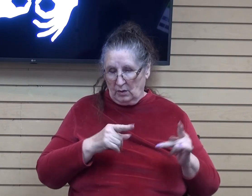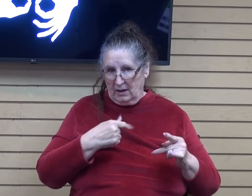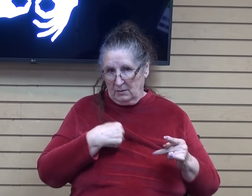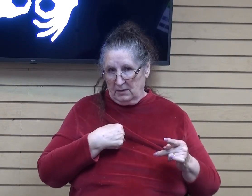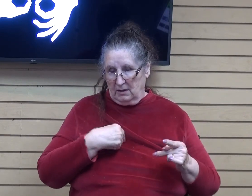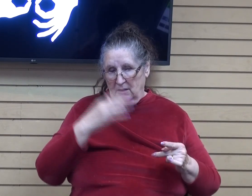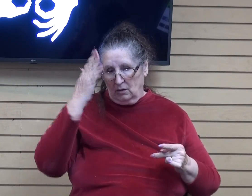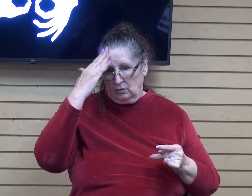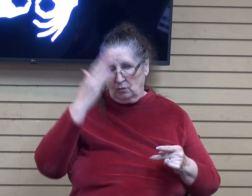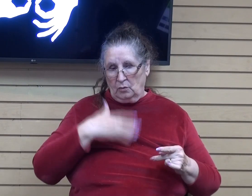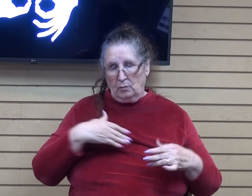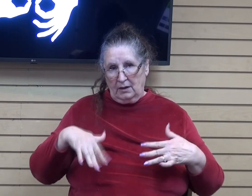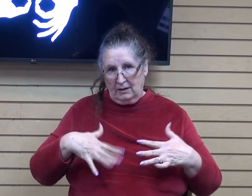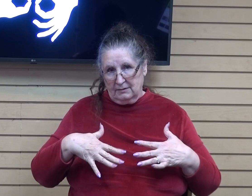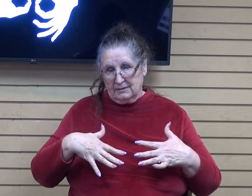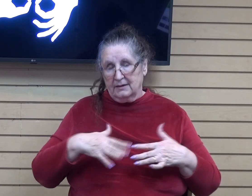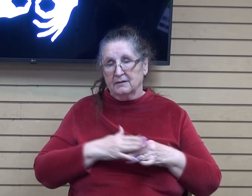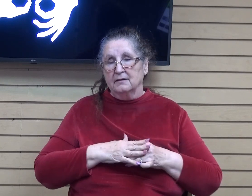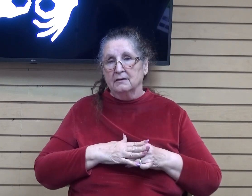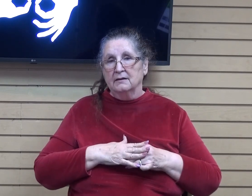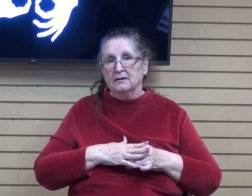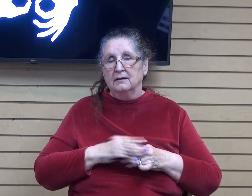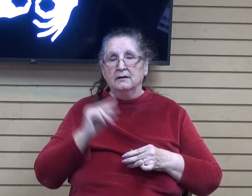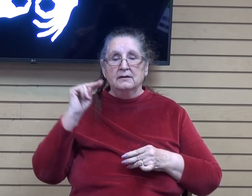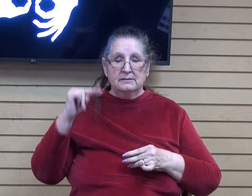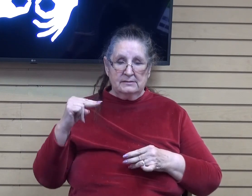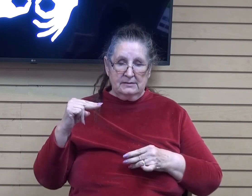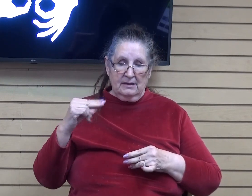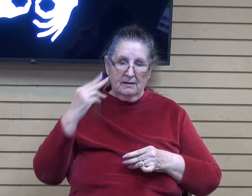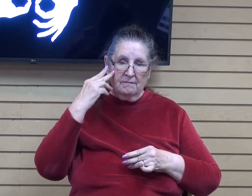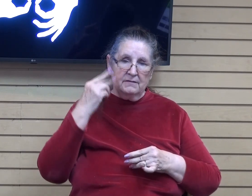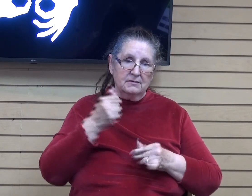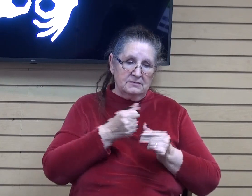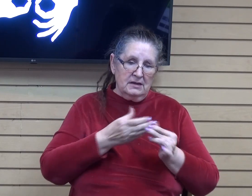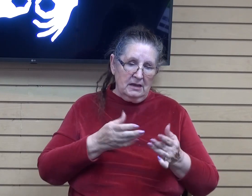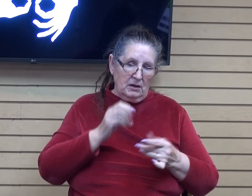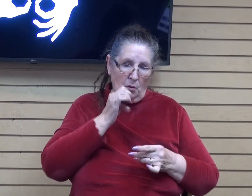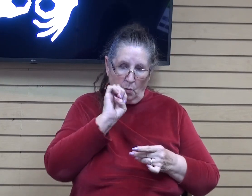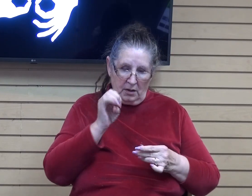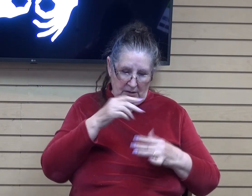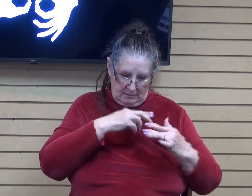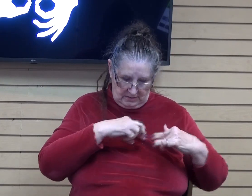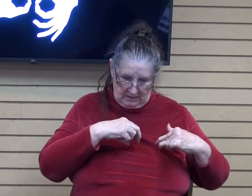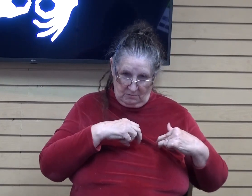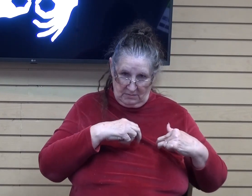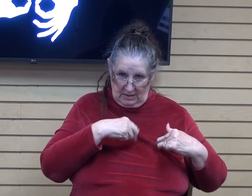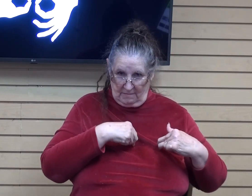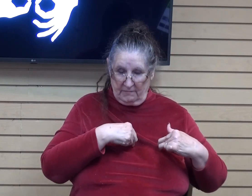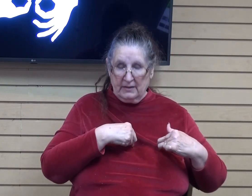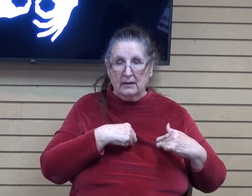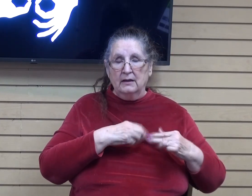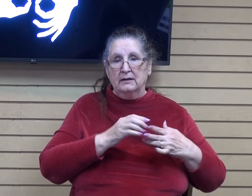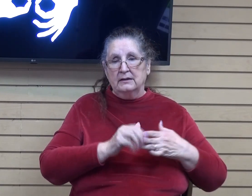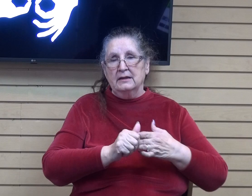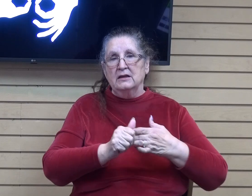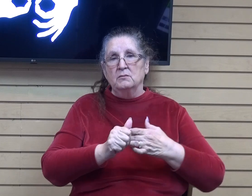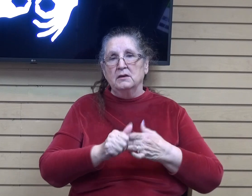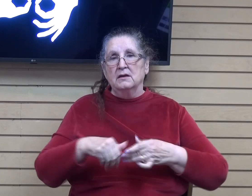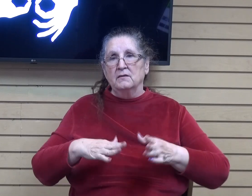know my anxieties and see if there is any wicked way in me and lead me in the way everlasting